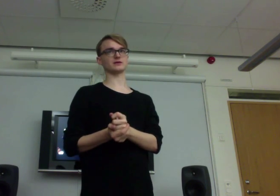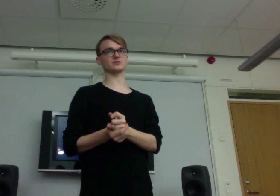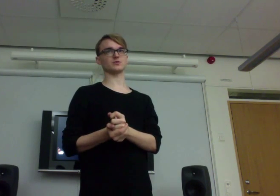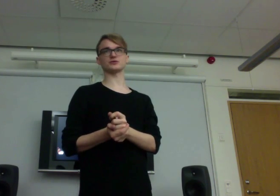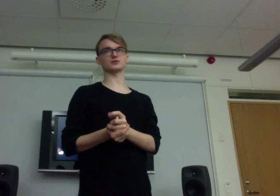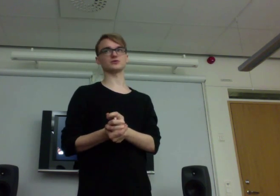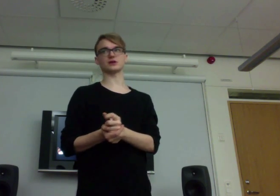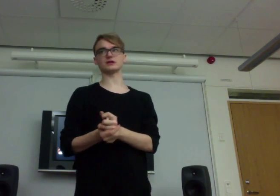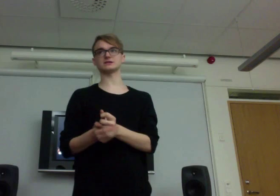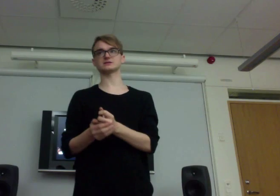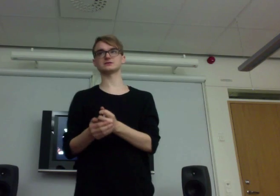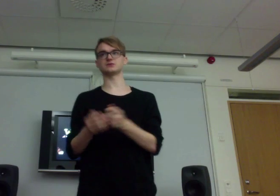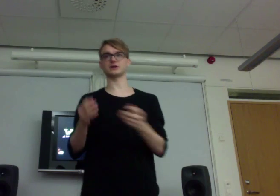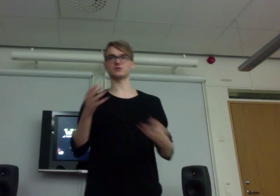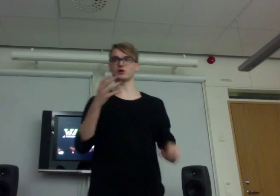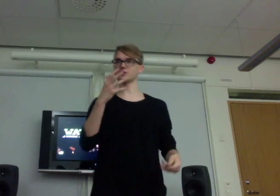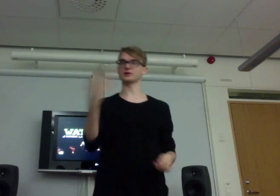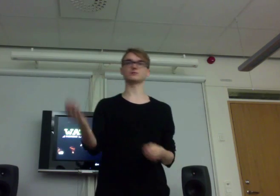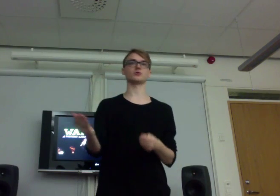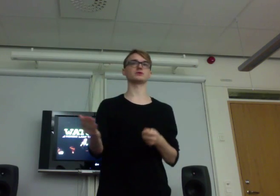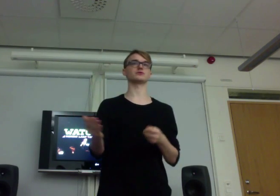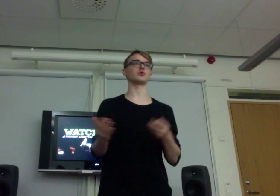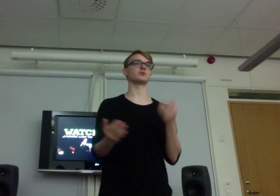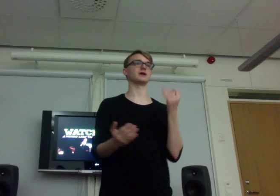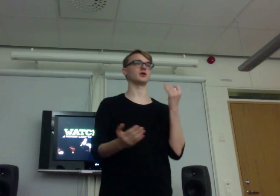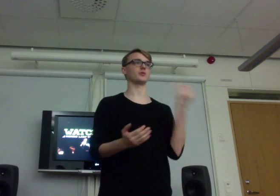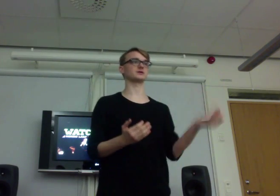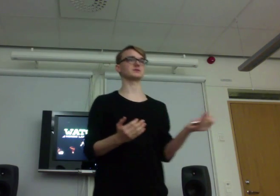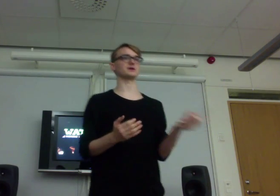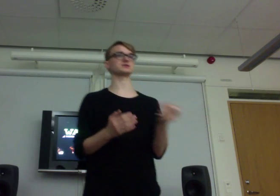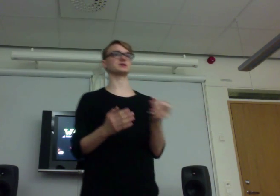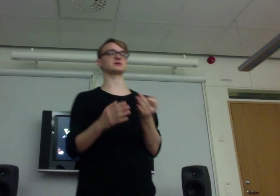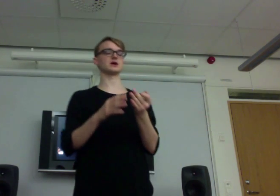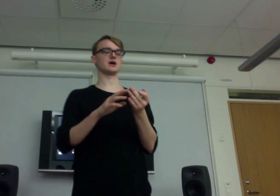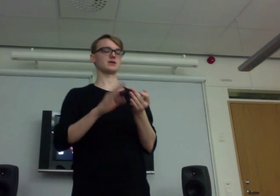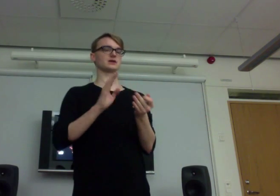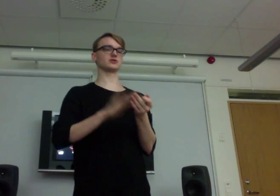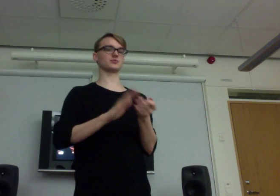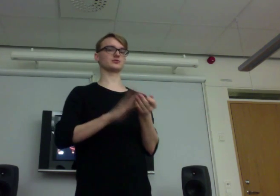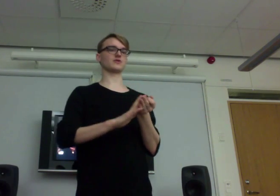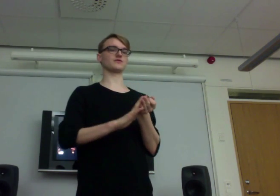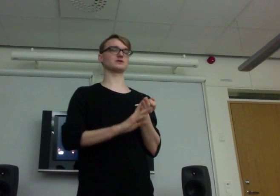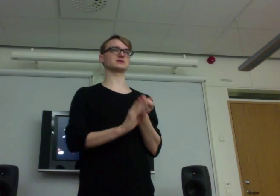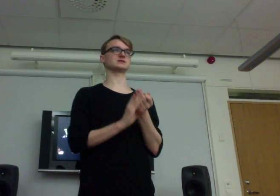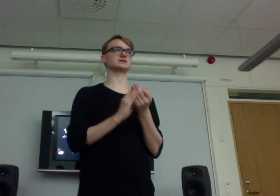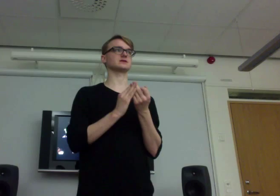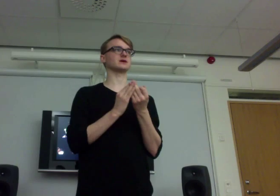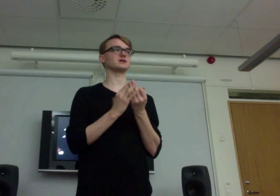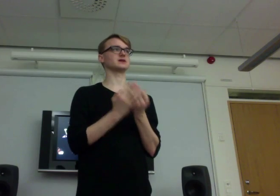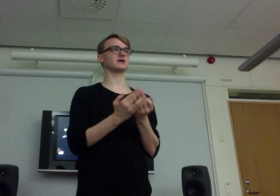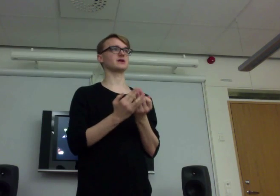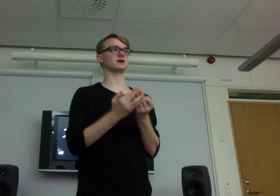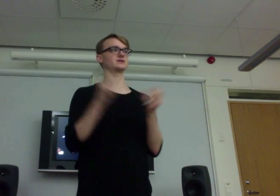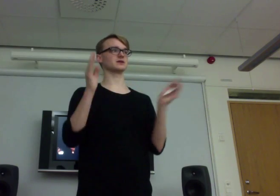to at least work a bit more with role playing or participation. The Knutepunkt conference is yearly in the